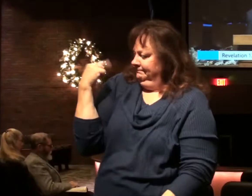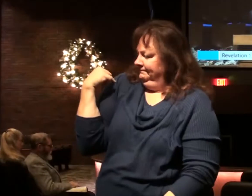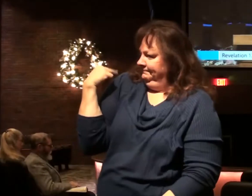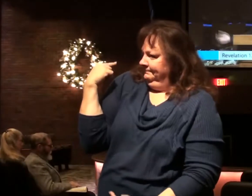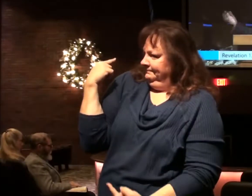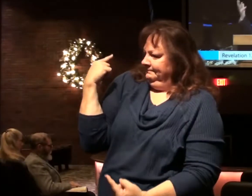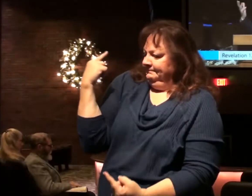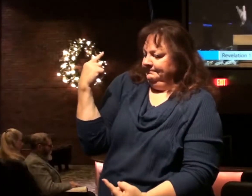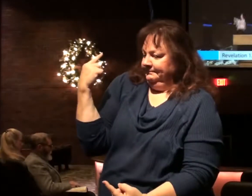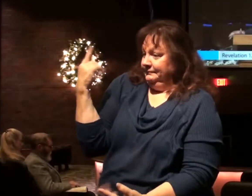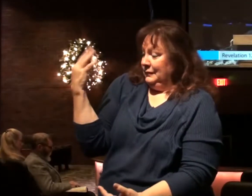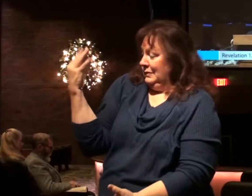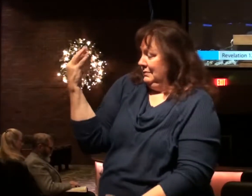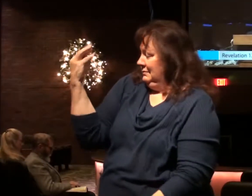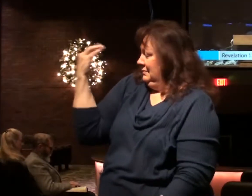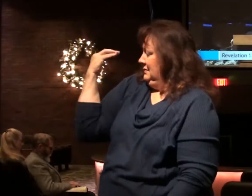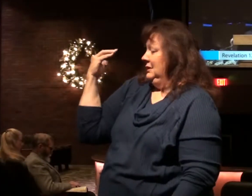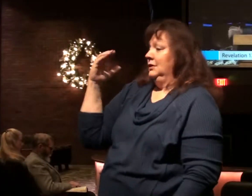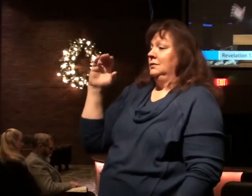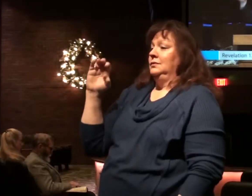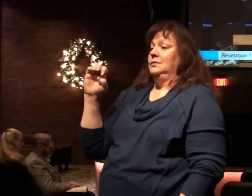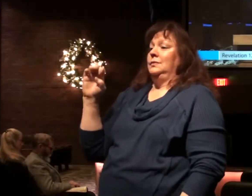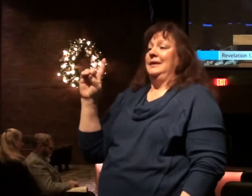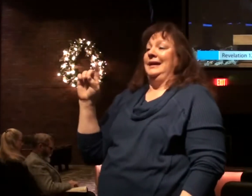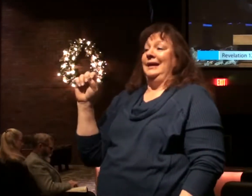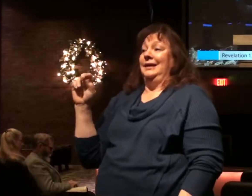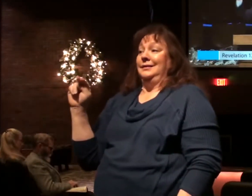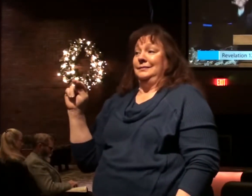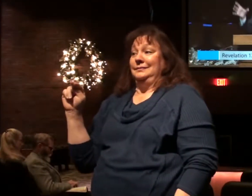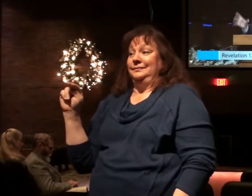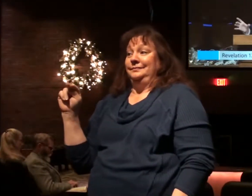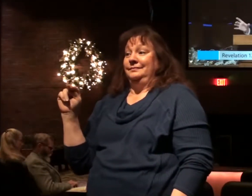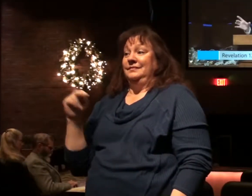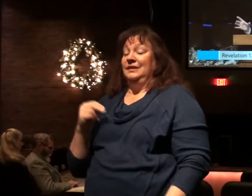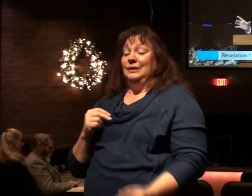way back to the Garden of Eden. There are two,